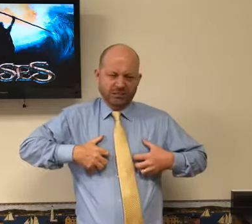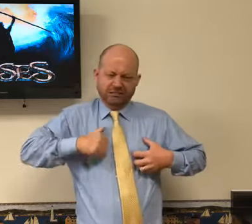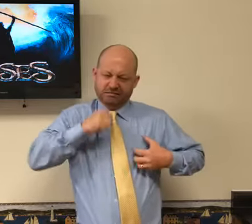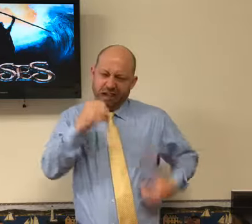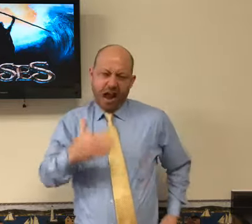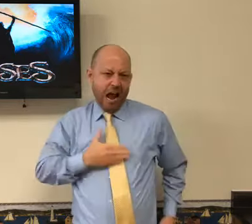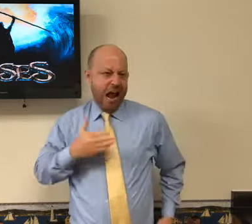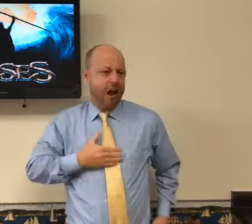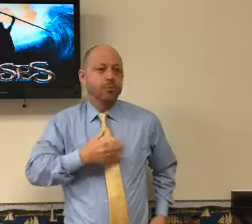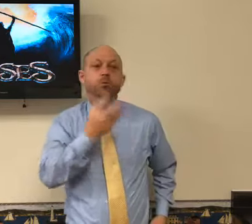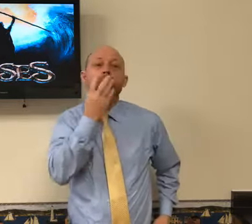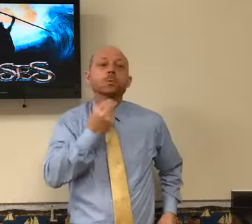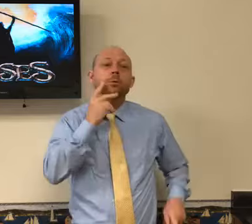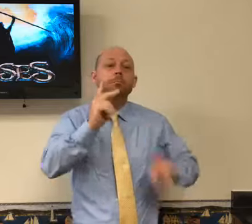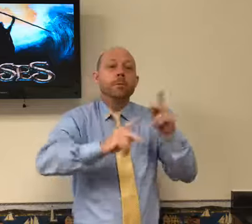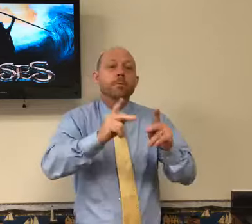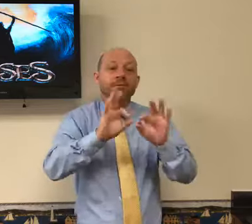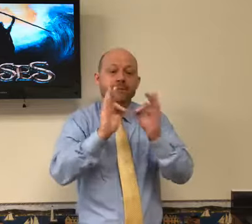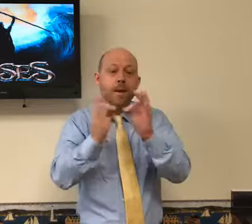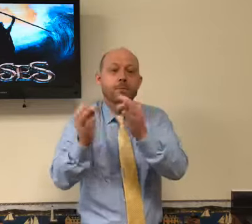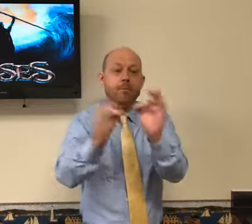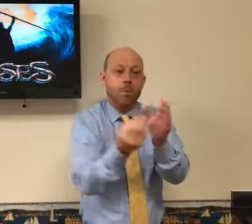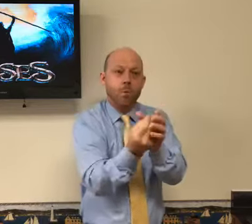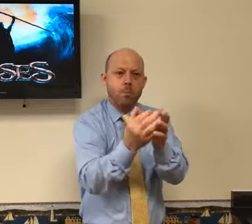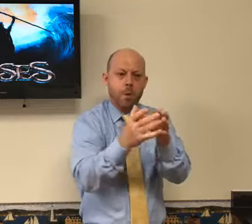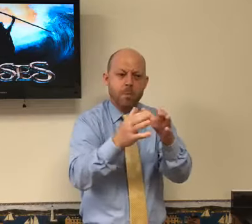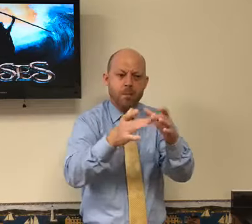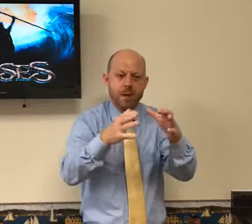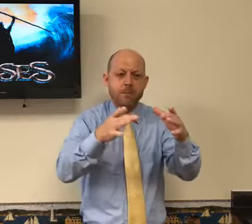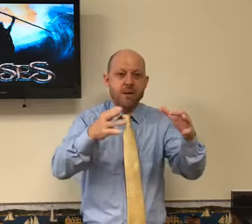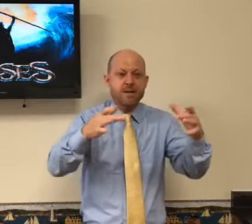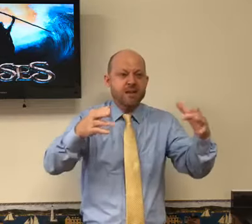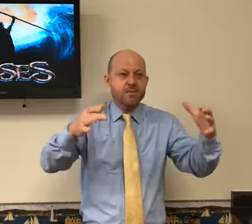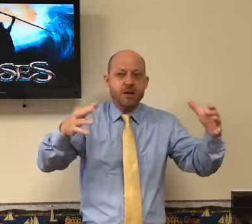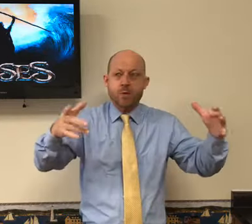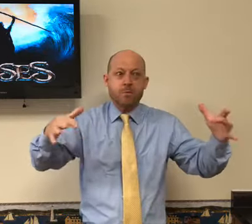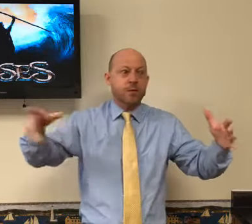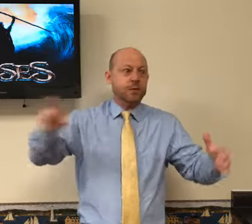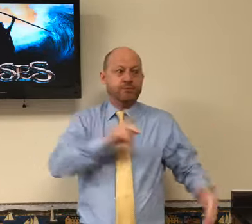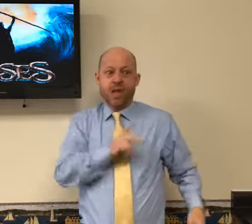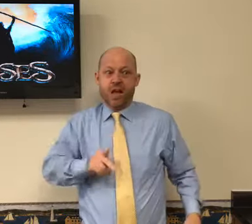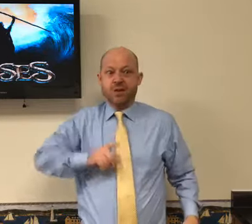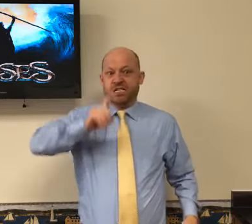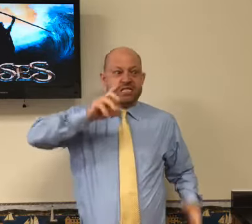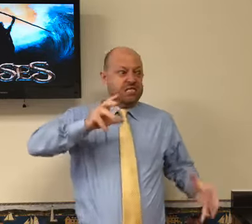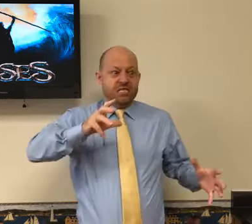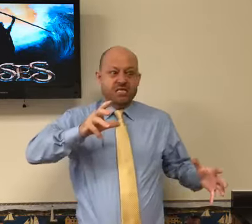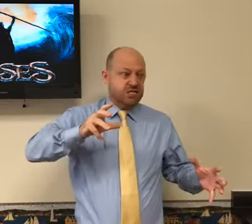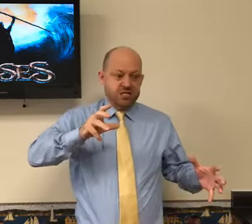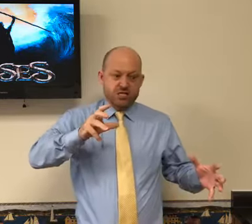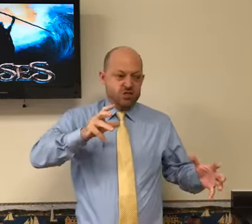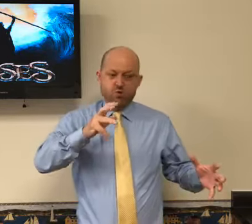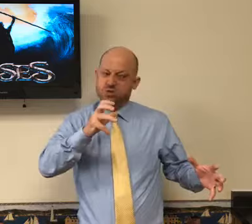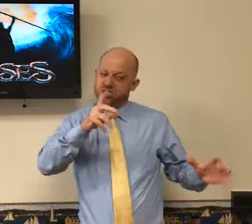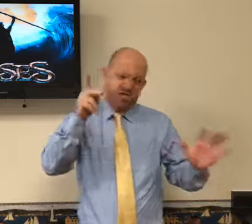land. He was angry. He wasn't happy. He didn't like the Jewish people because they were they were growing. And